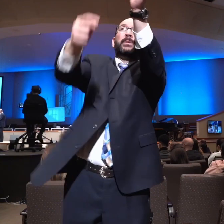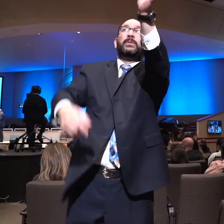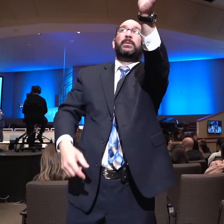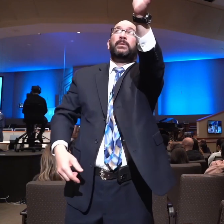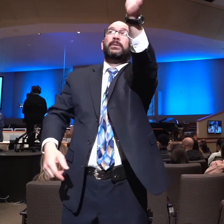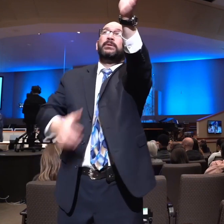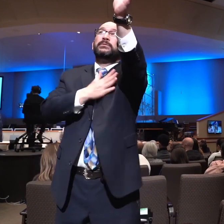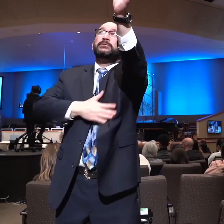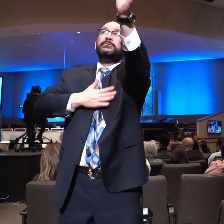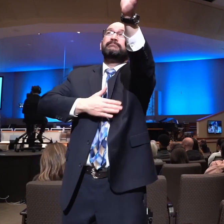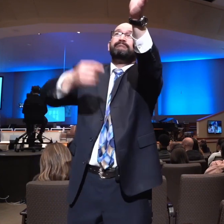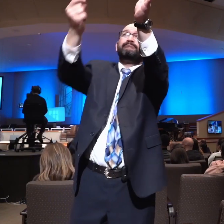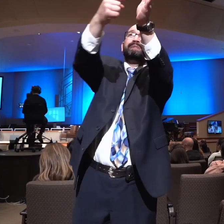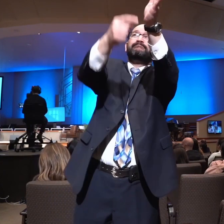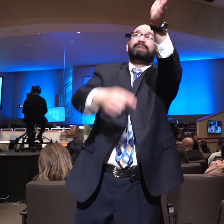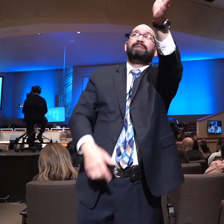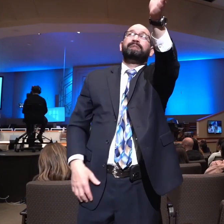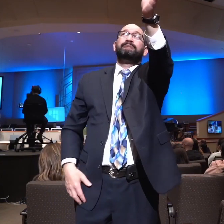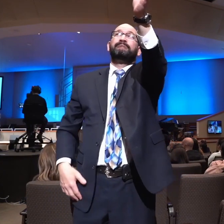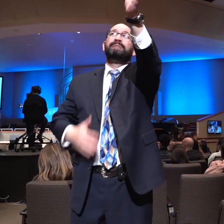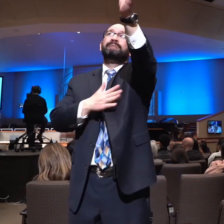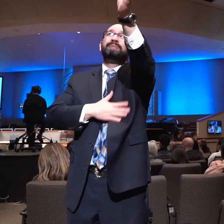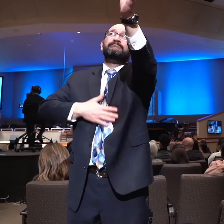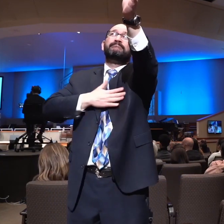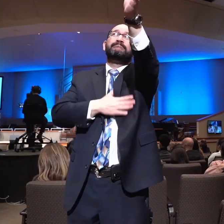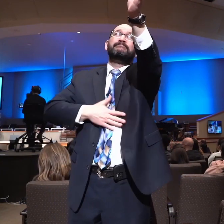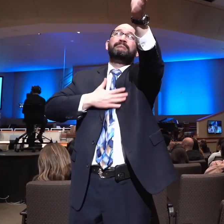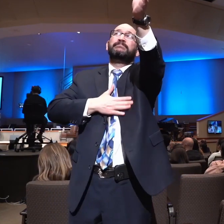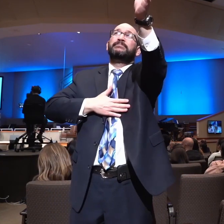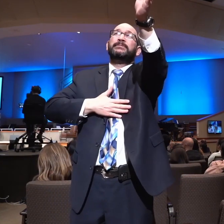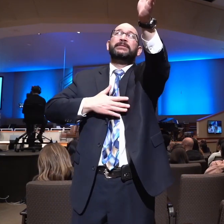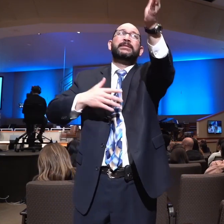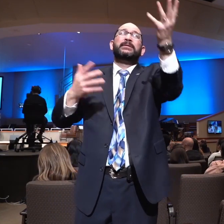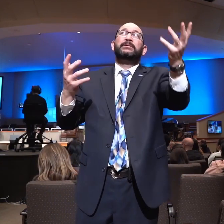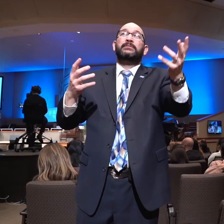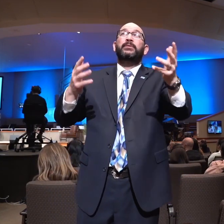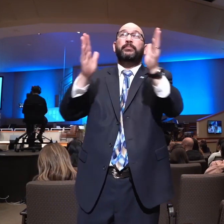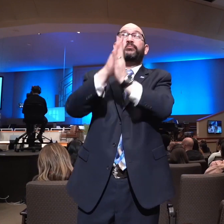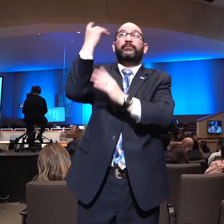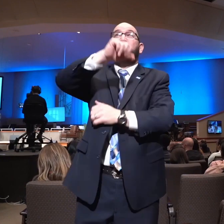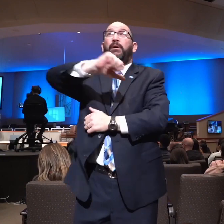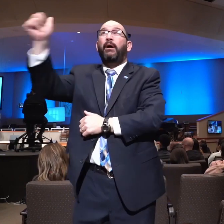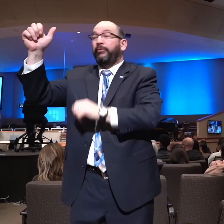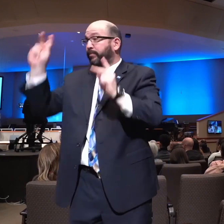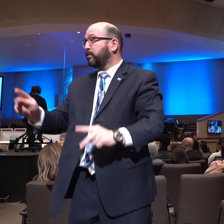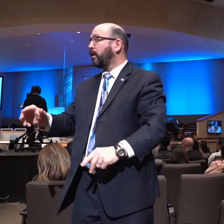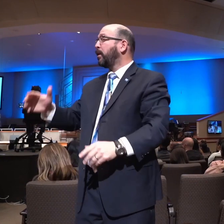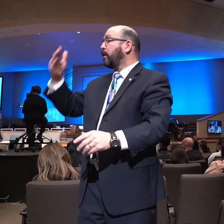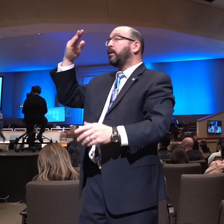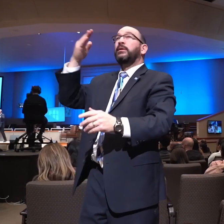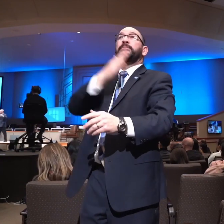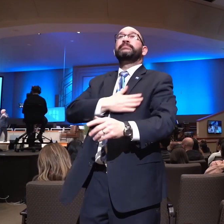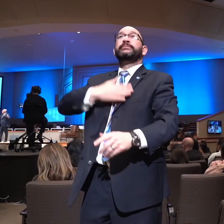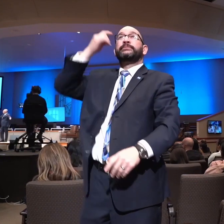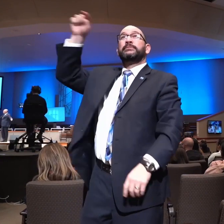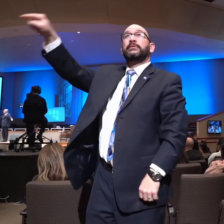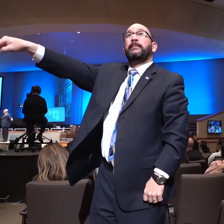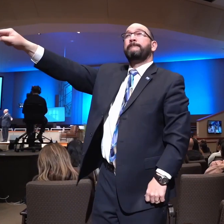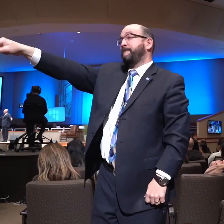An interceding prayer. Oh, what a blessing intercession has been in my life during this COVID. I have friends all around the world that we